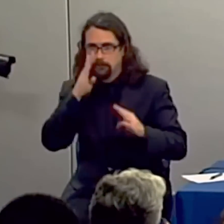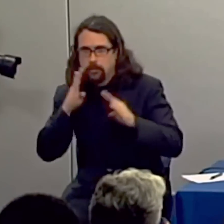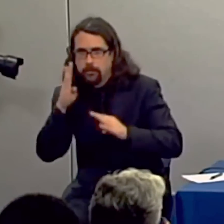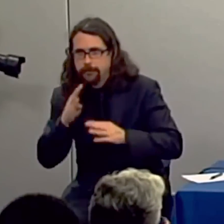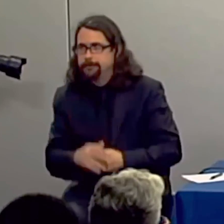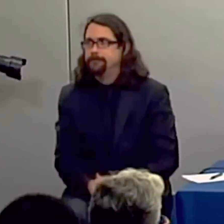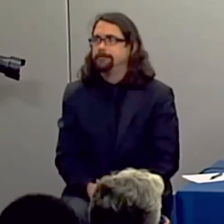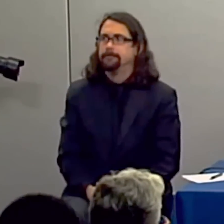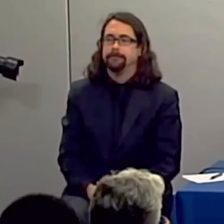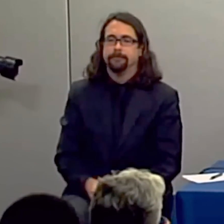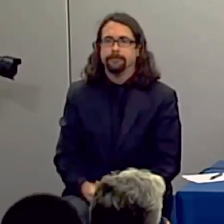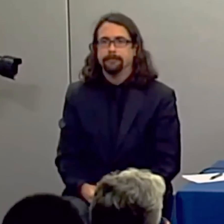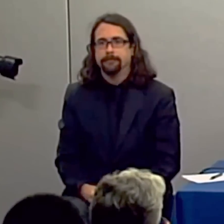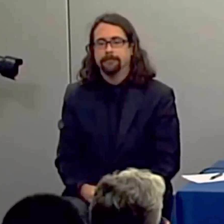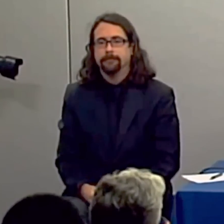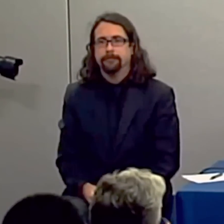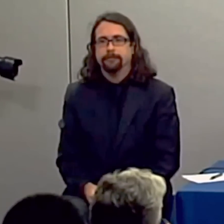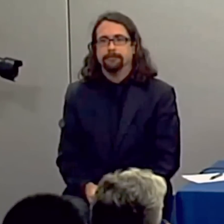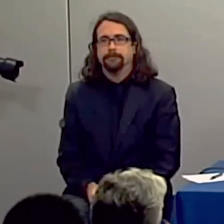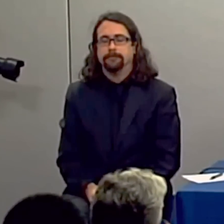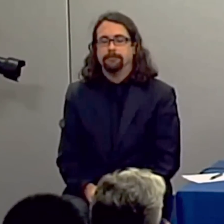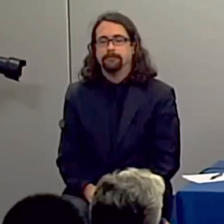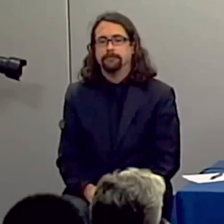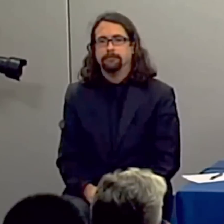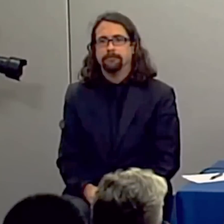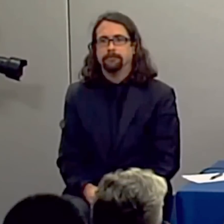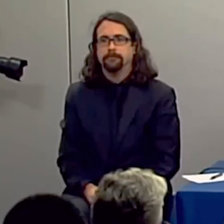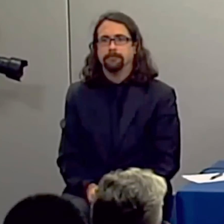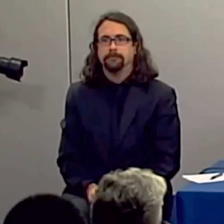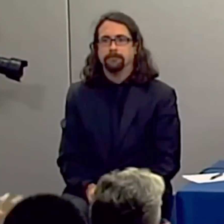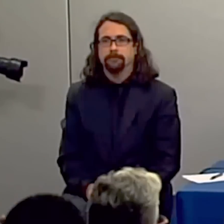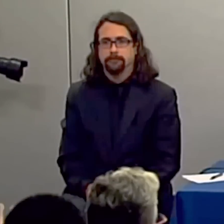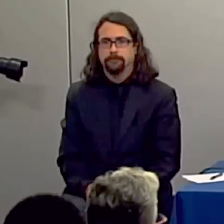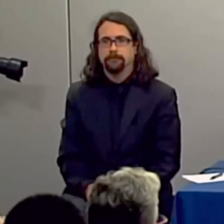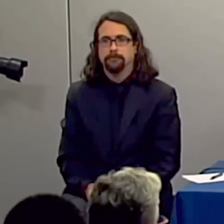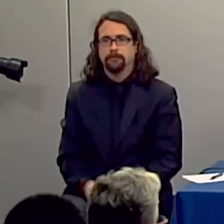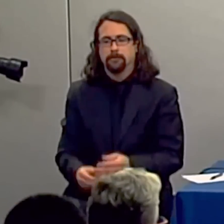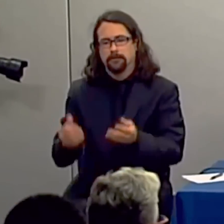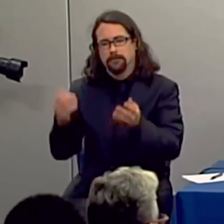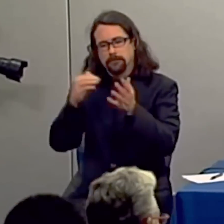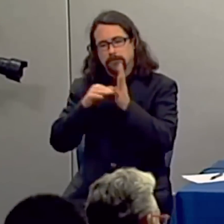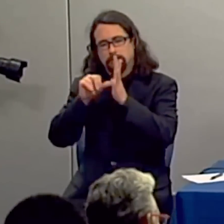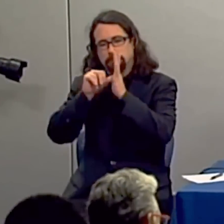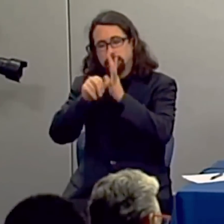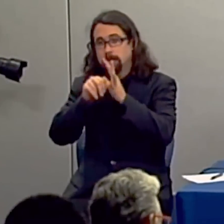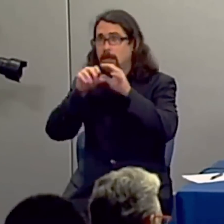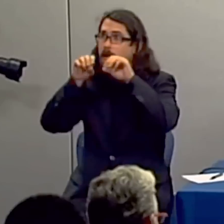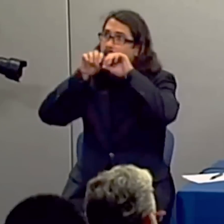It's crucial to emphasize it's not an airborne disease, it's not a casual contact disease. Again, something of a parallel to when